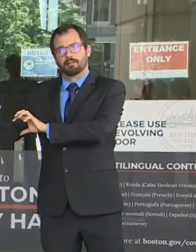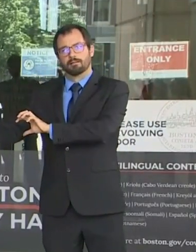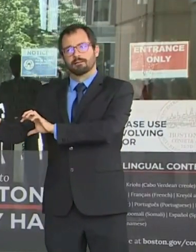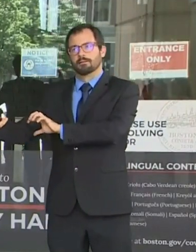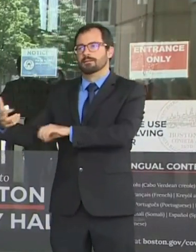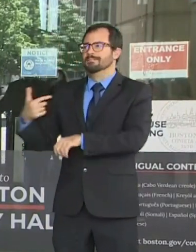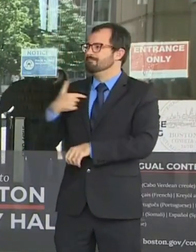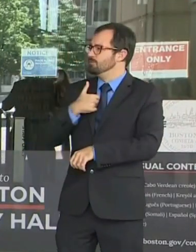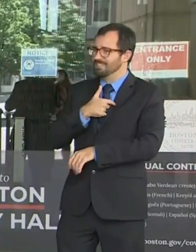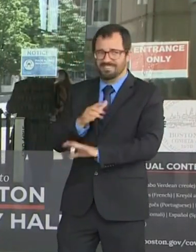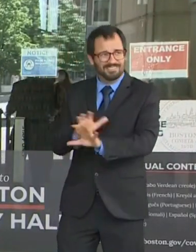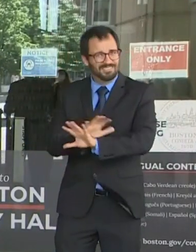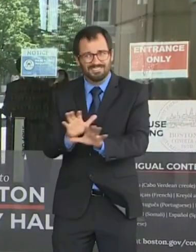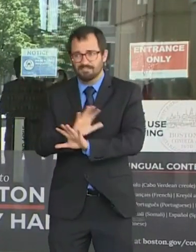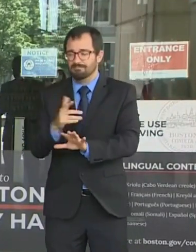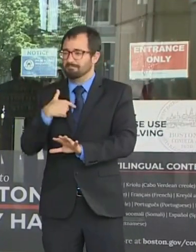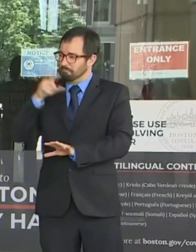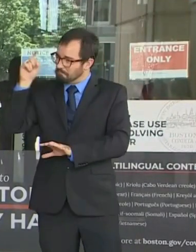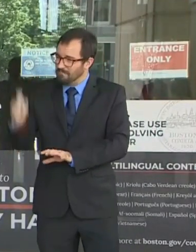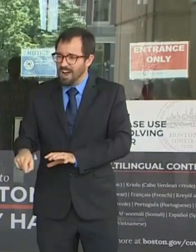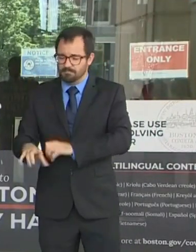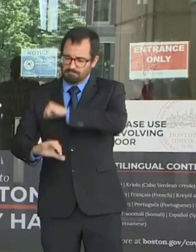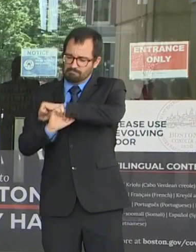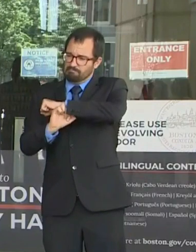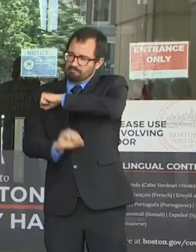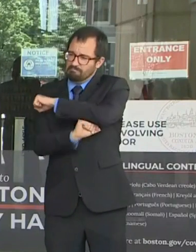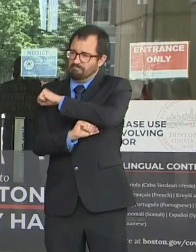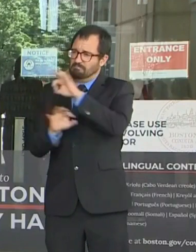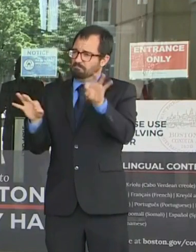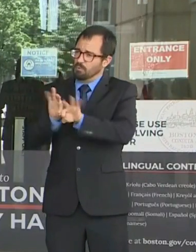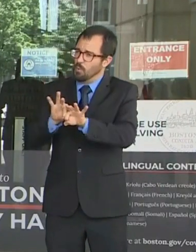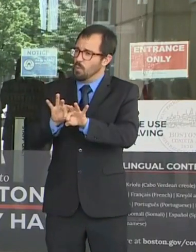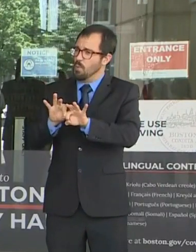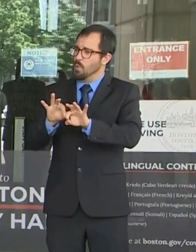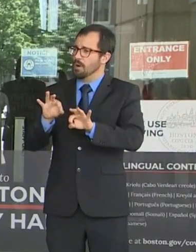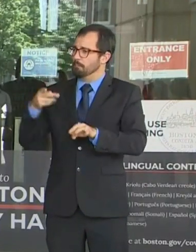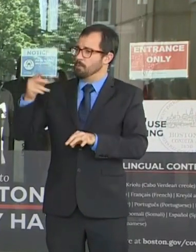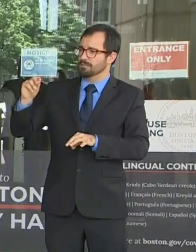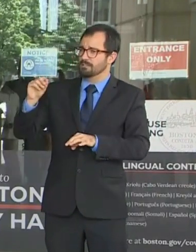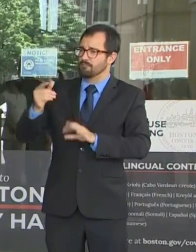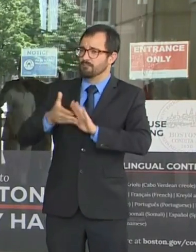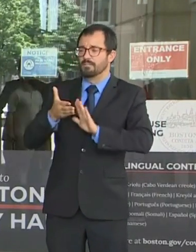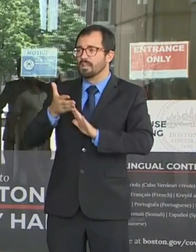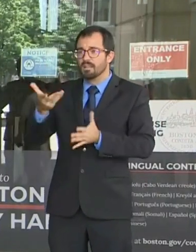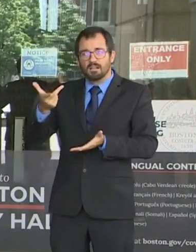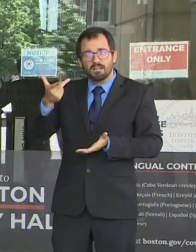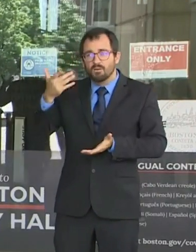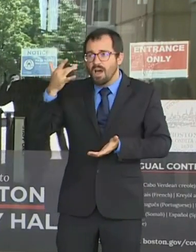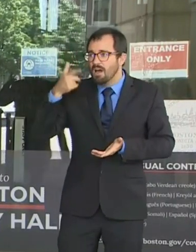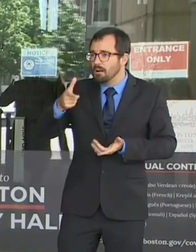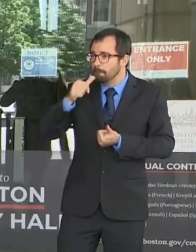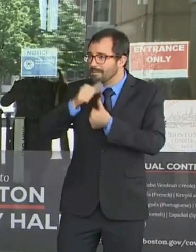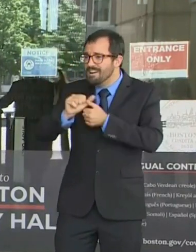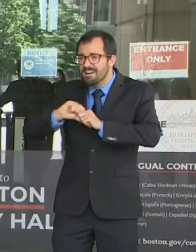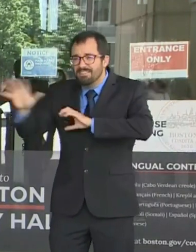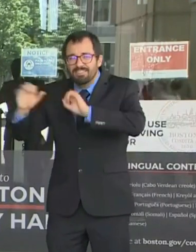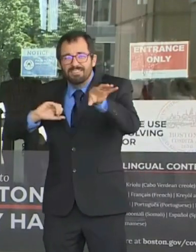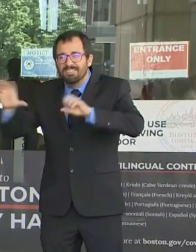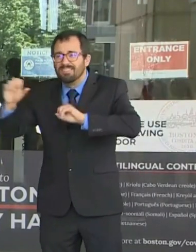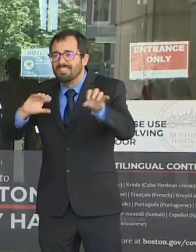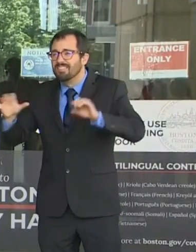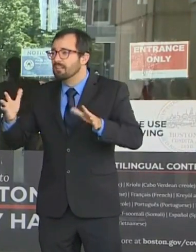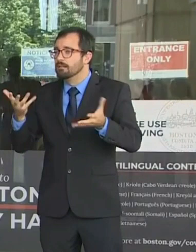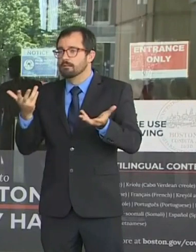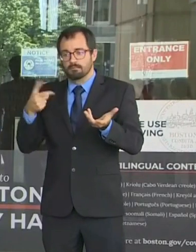deliver our mail every single day are out there regardless of the conditions. Many of our seniors and others receive their medications by mail